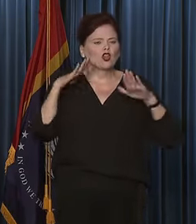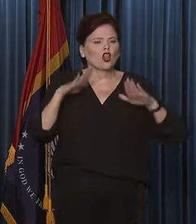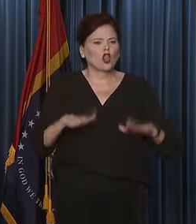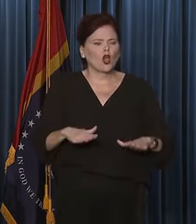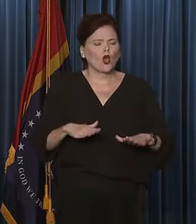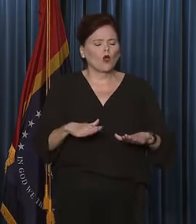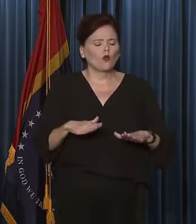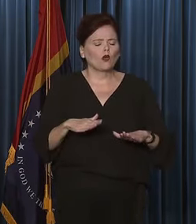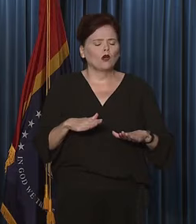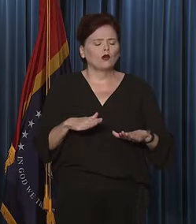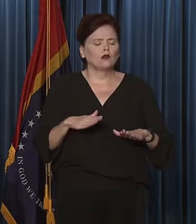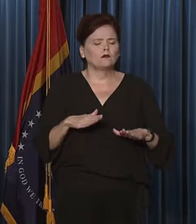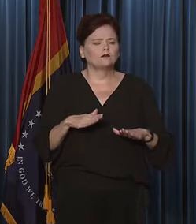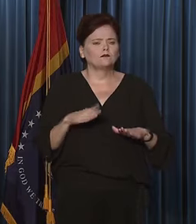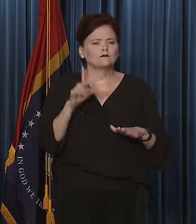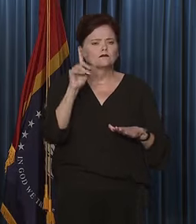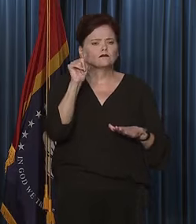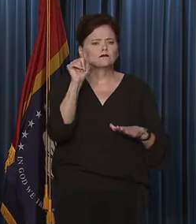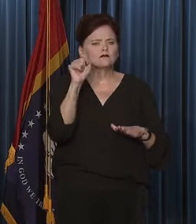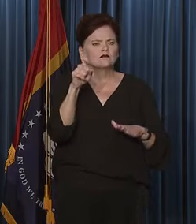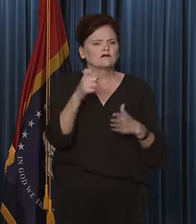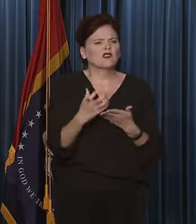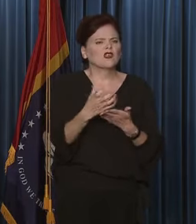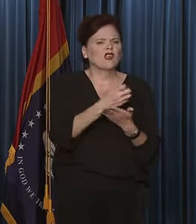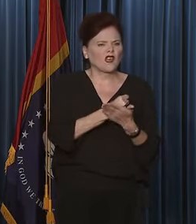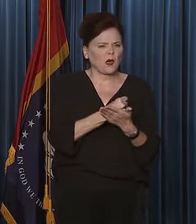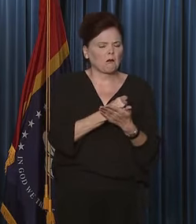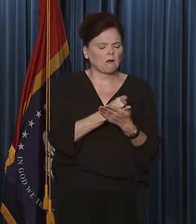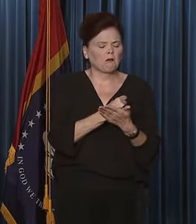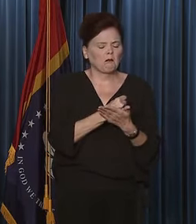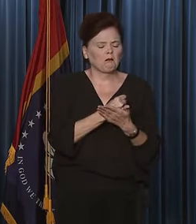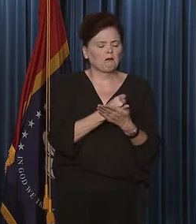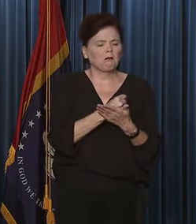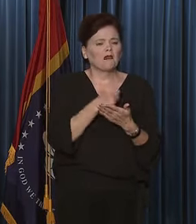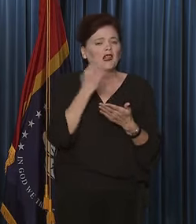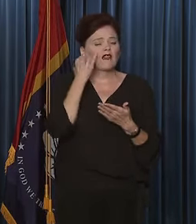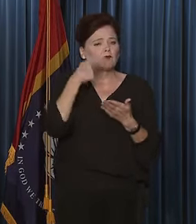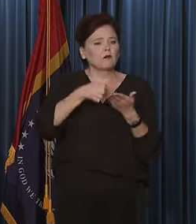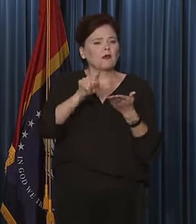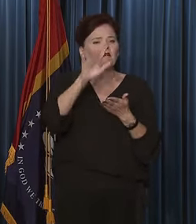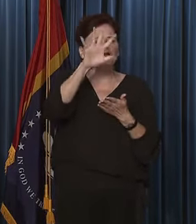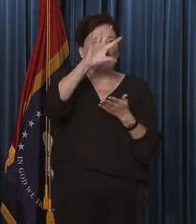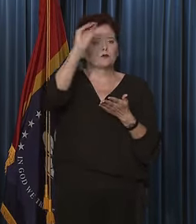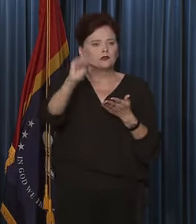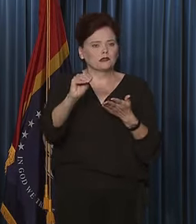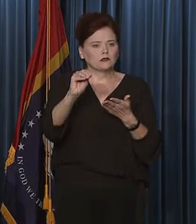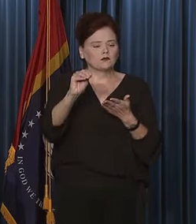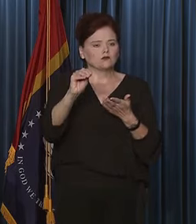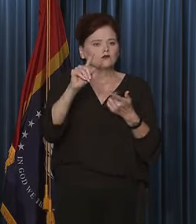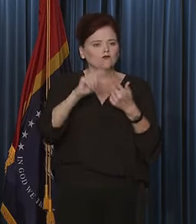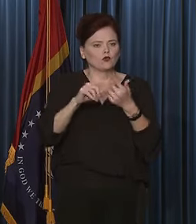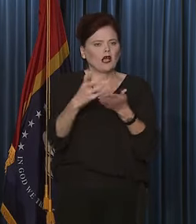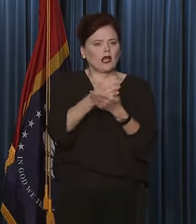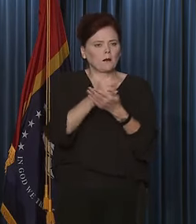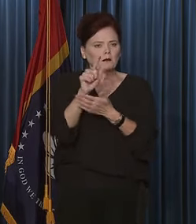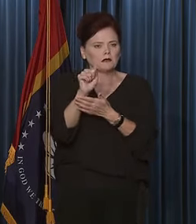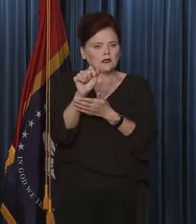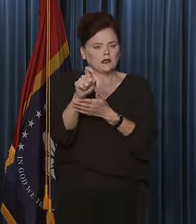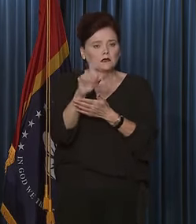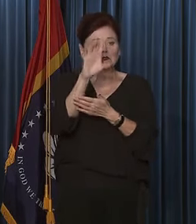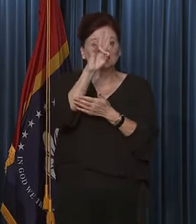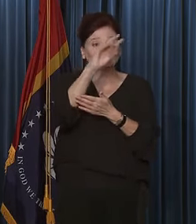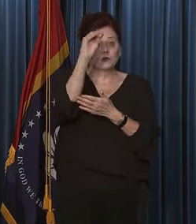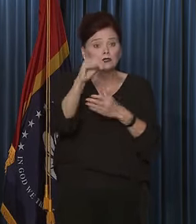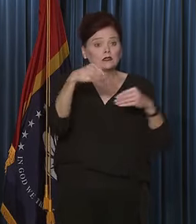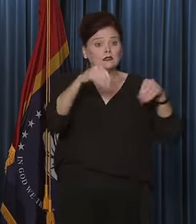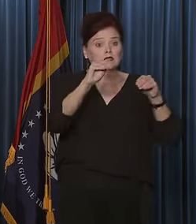amount of taxable income, if they're paying 5% of it in income taxes, 7% of it in